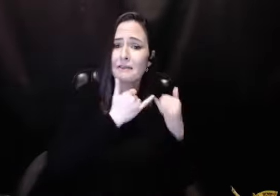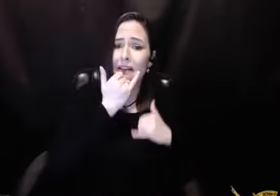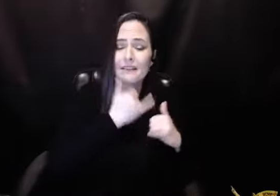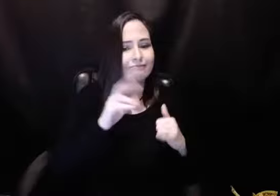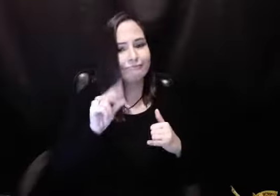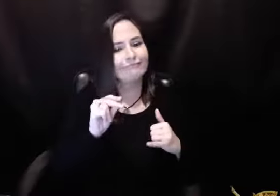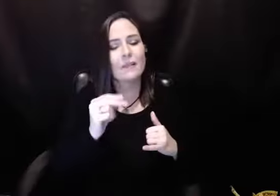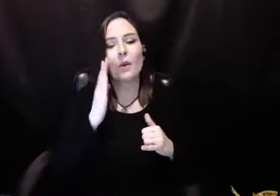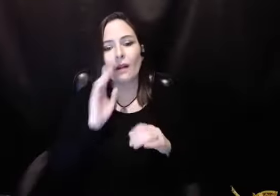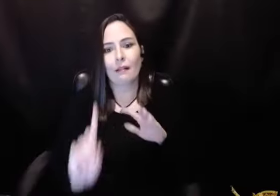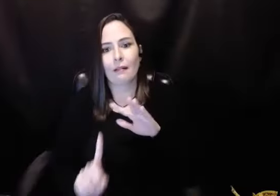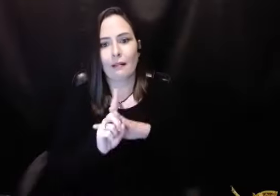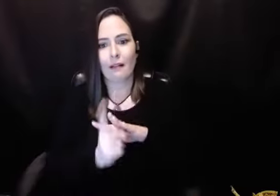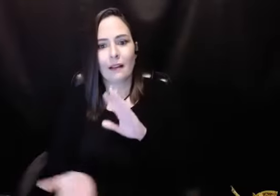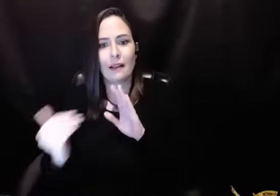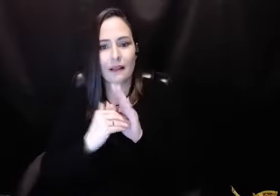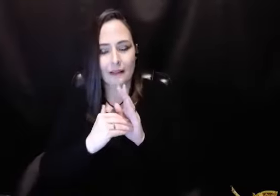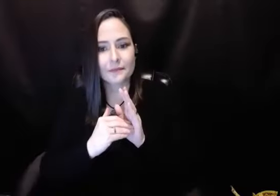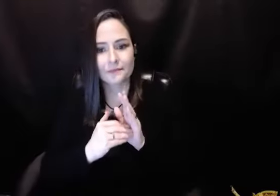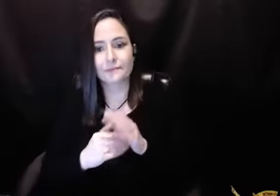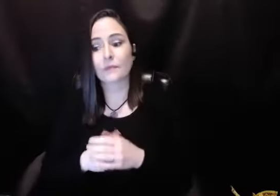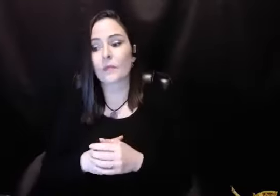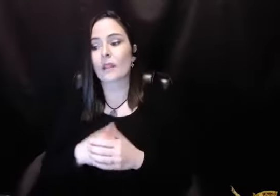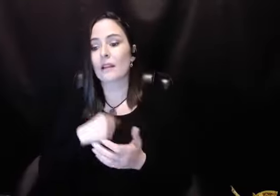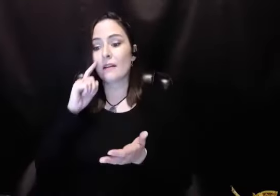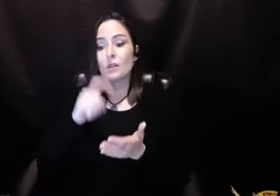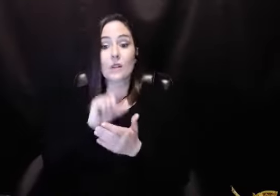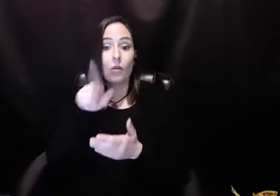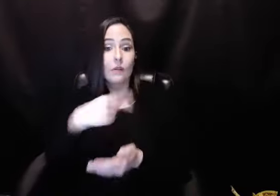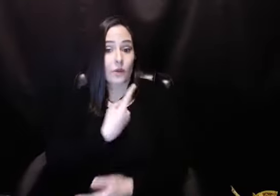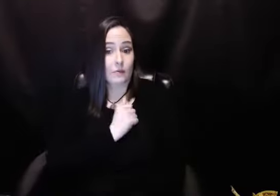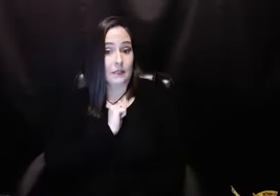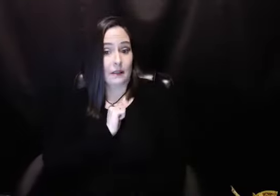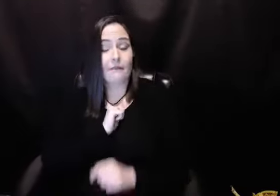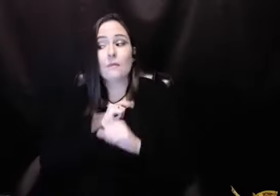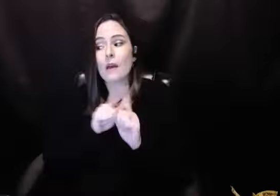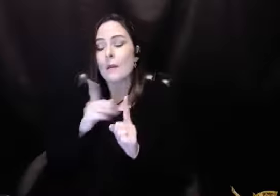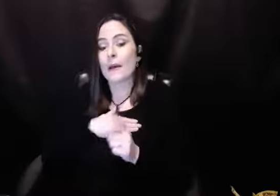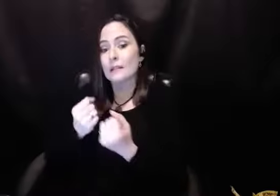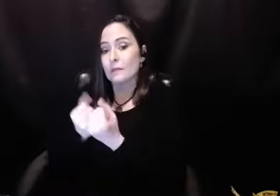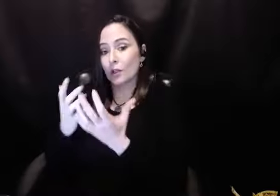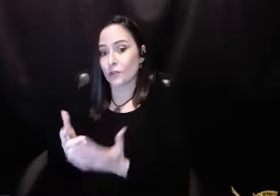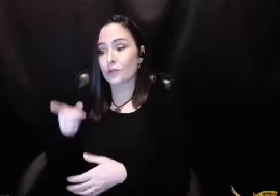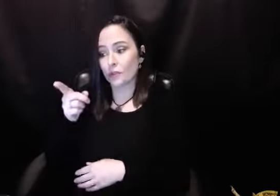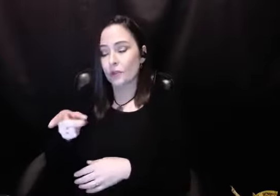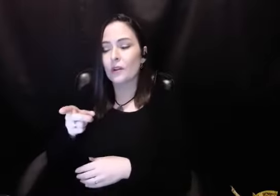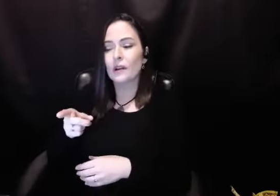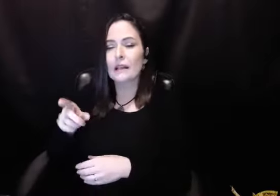not, because defects will come back. You know, and one thing I've noticed about defects, not only for myself, but the people I sponsor,